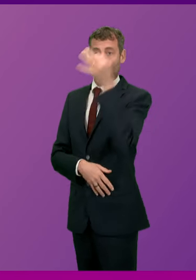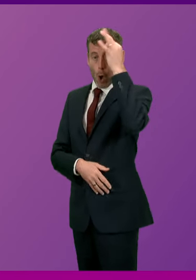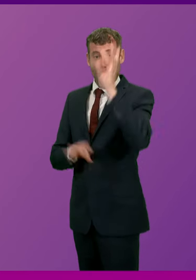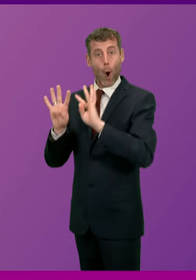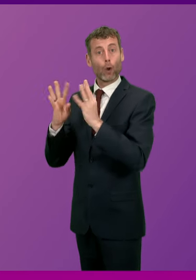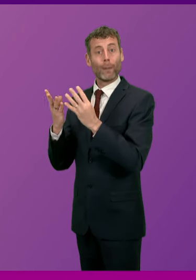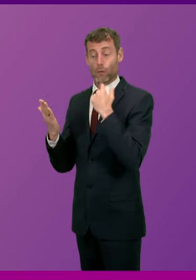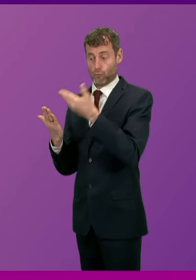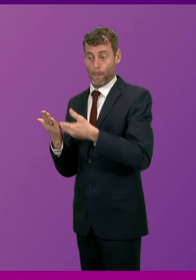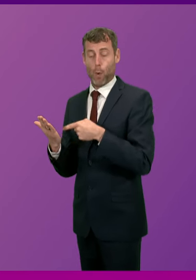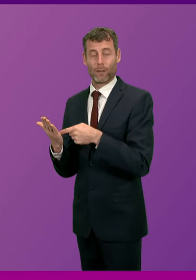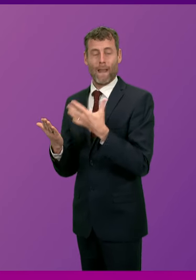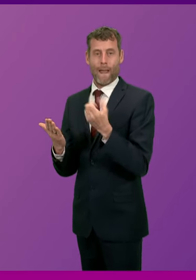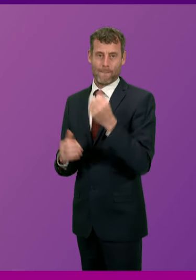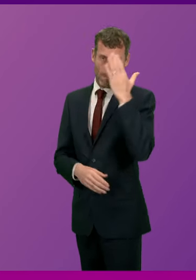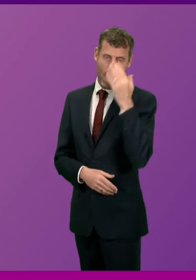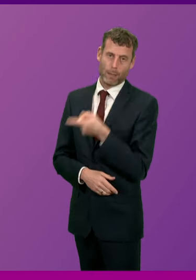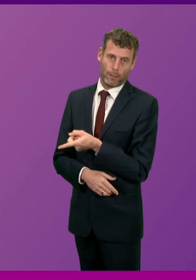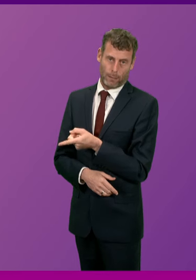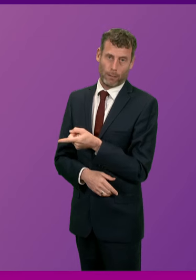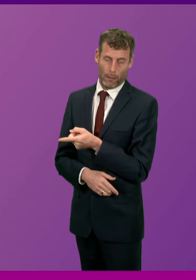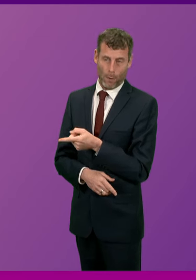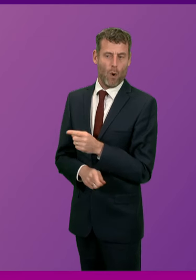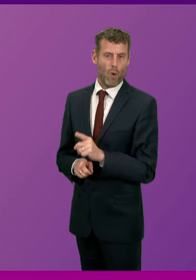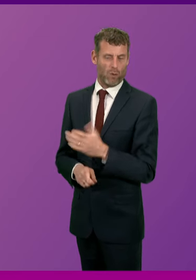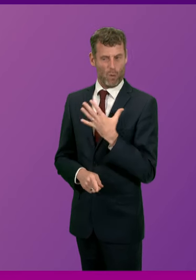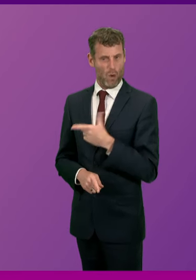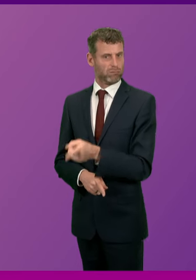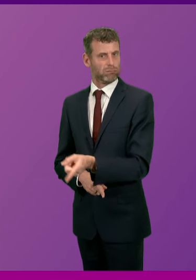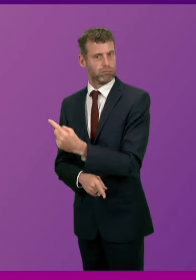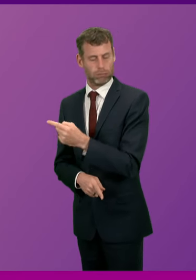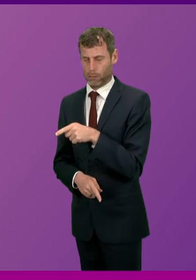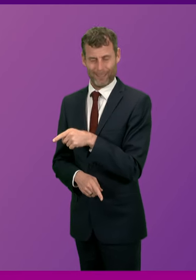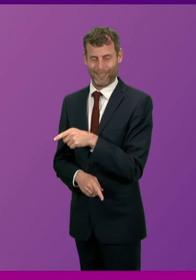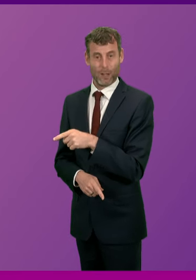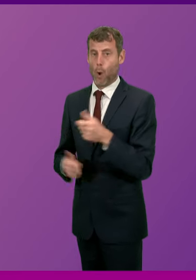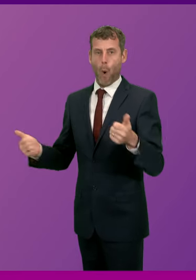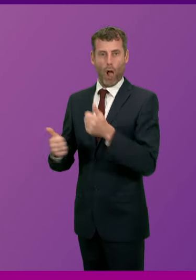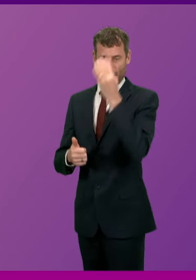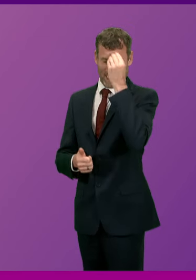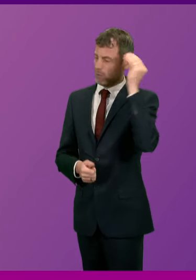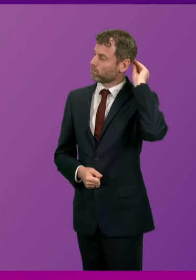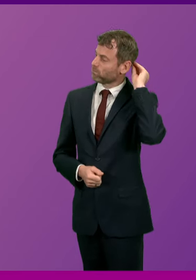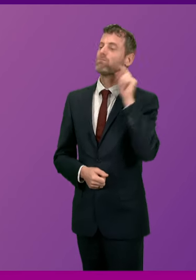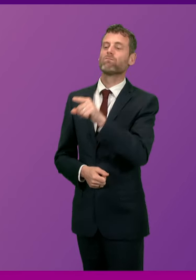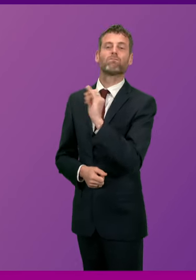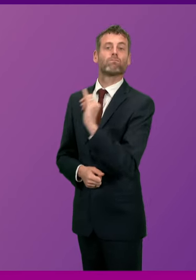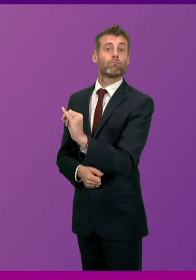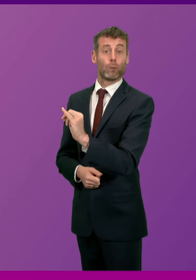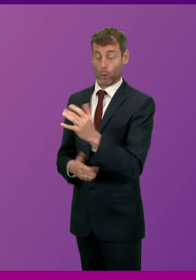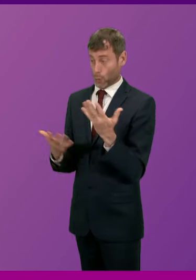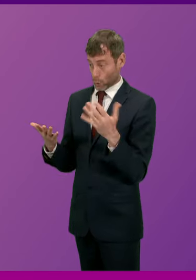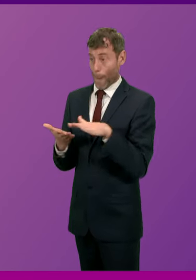open to bias and prejudice and the complaint being prejudged, thereby bringing the Parliament into